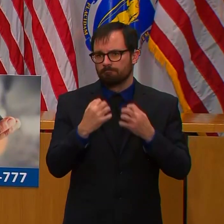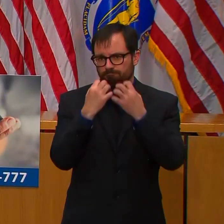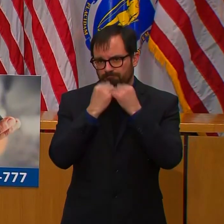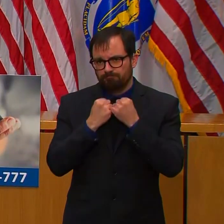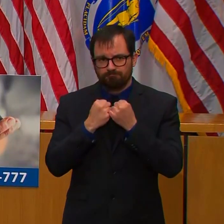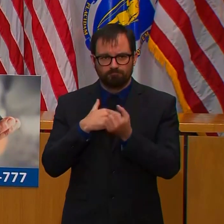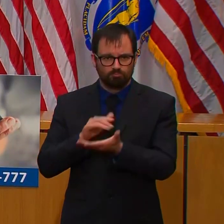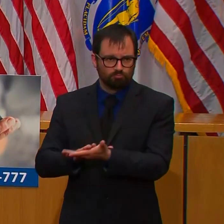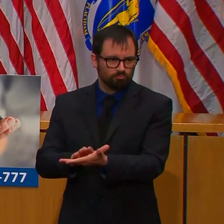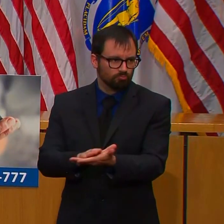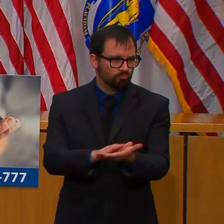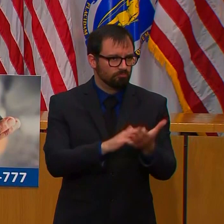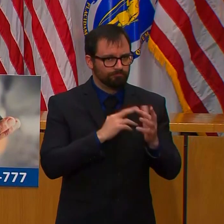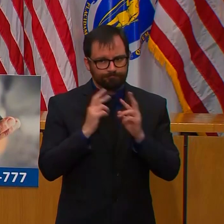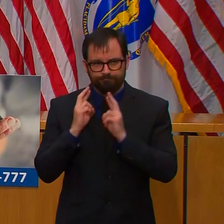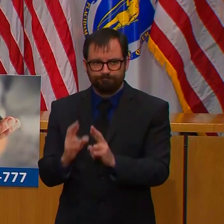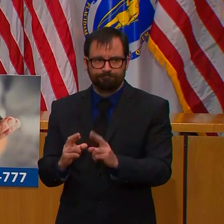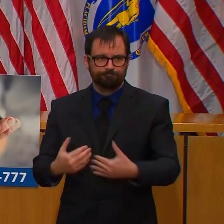any easier.